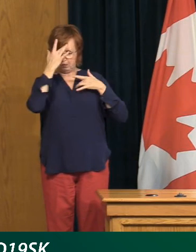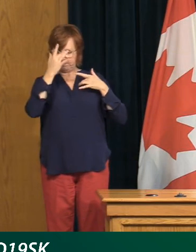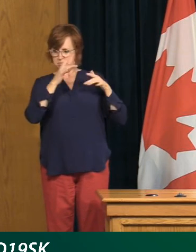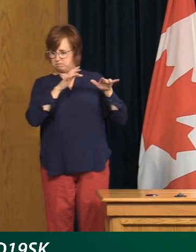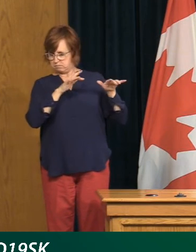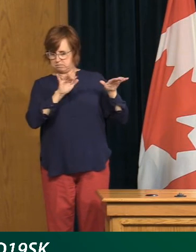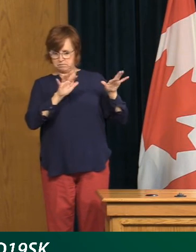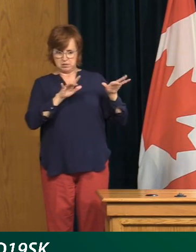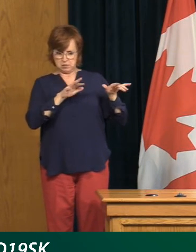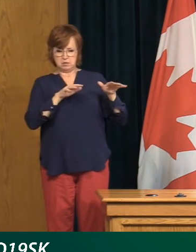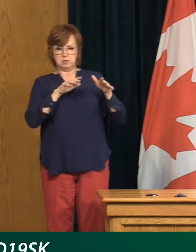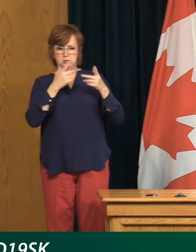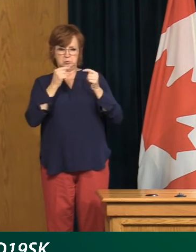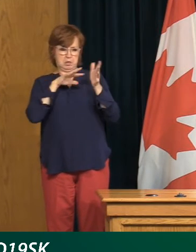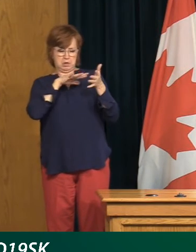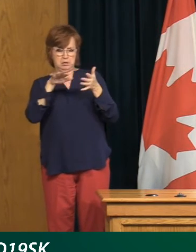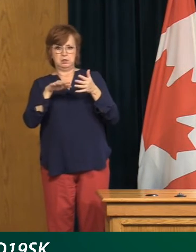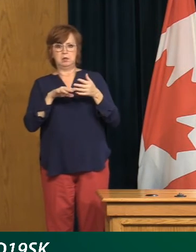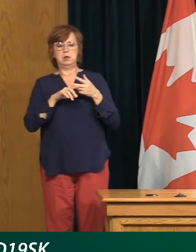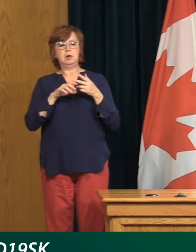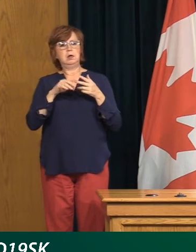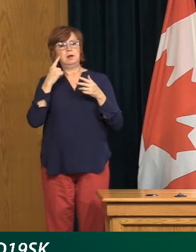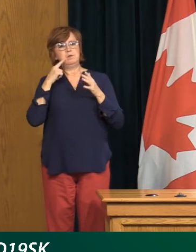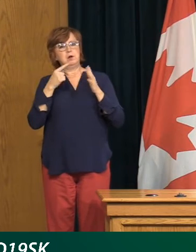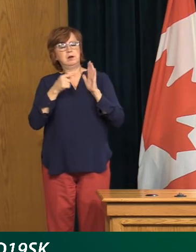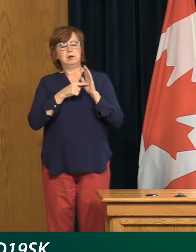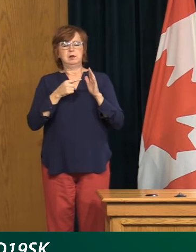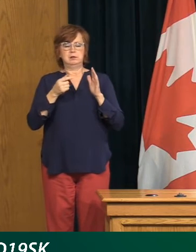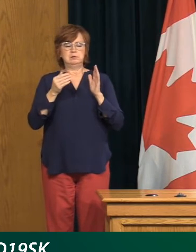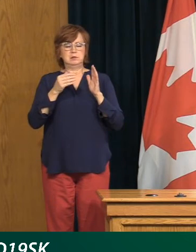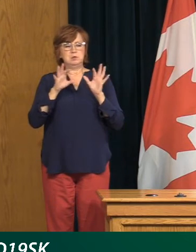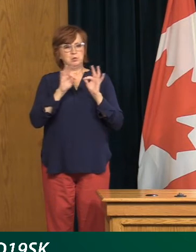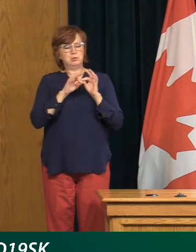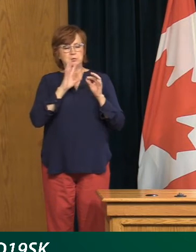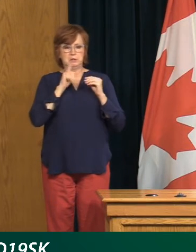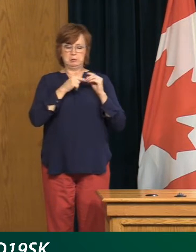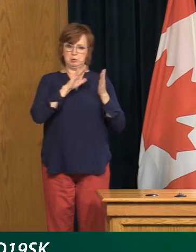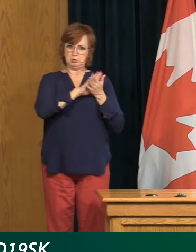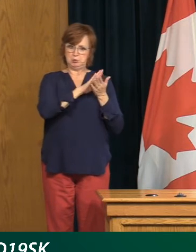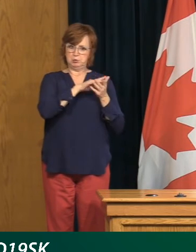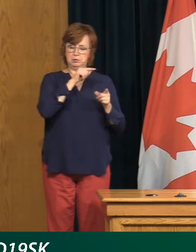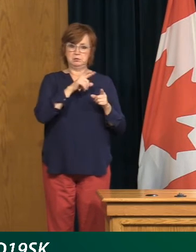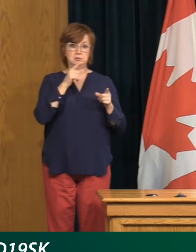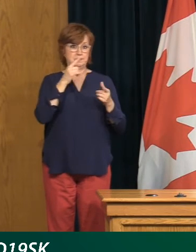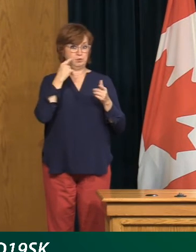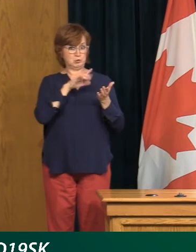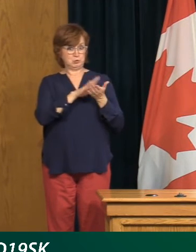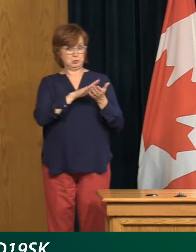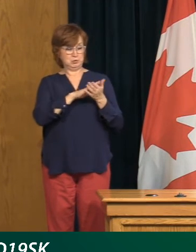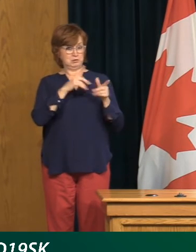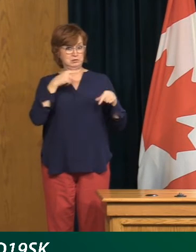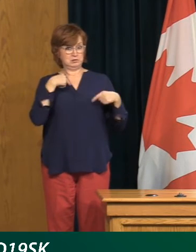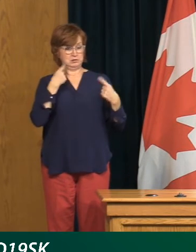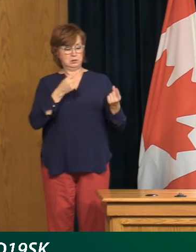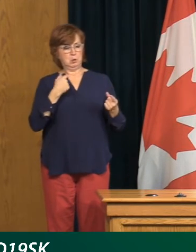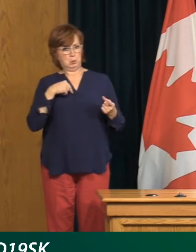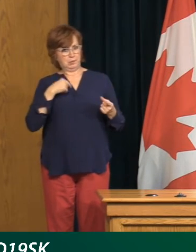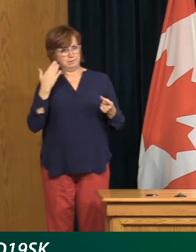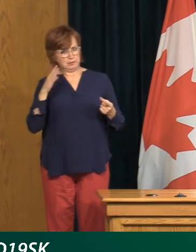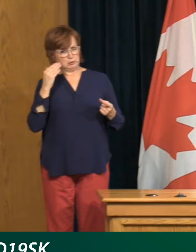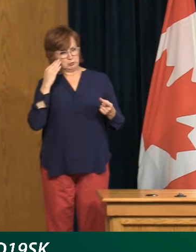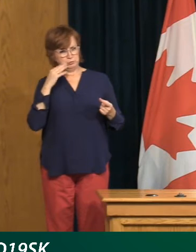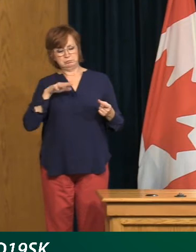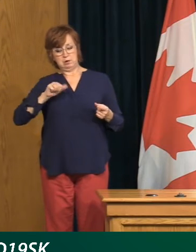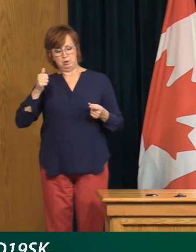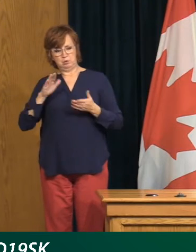final comment I'll make with schools is that, again, you know, I'll just speak to schools where we've had now, as we expected and as other